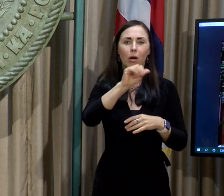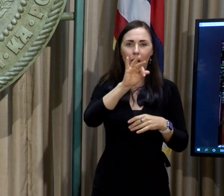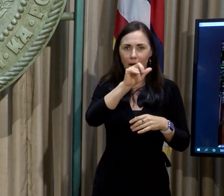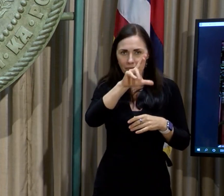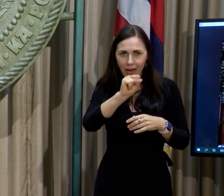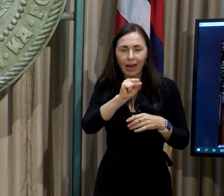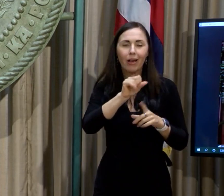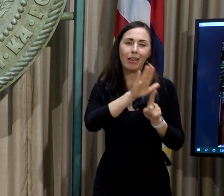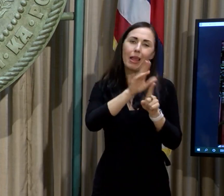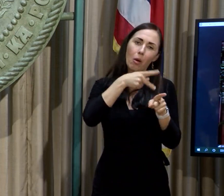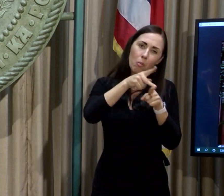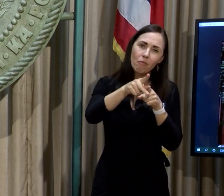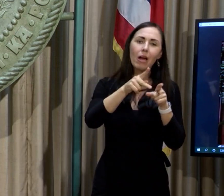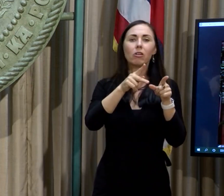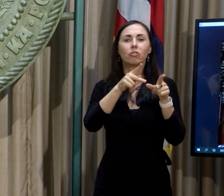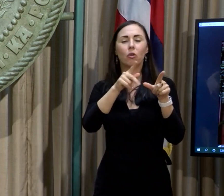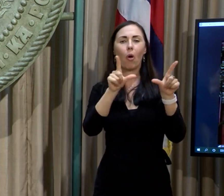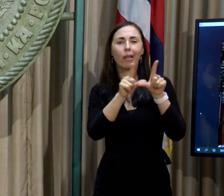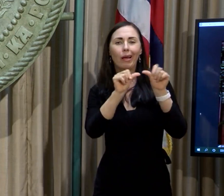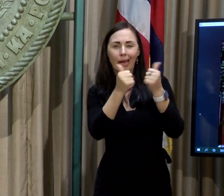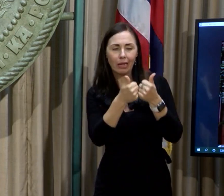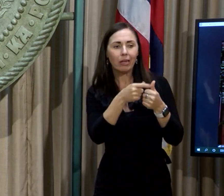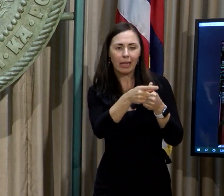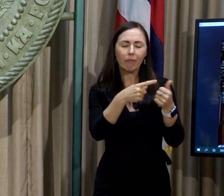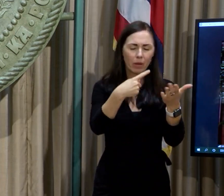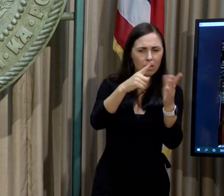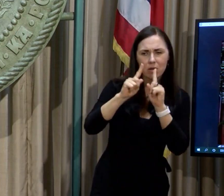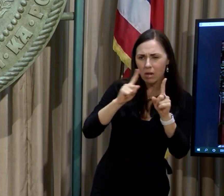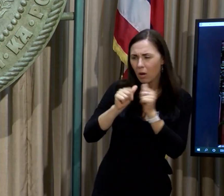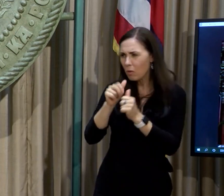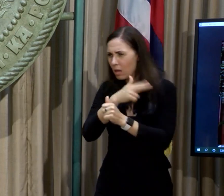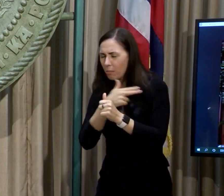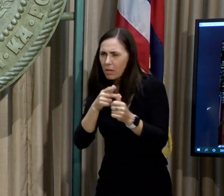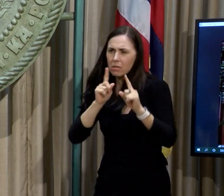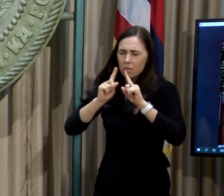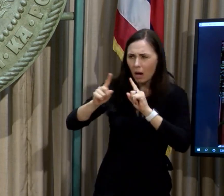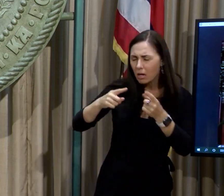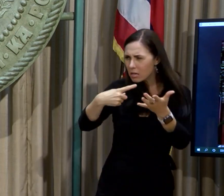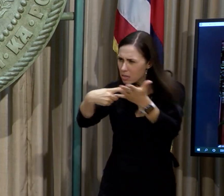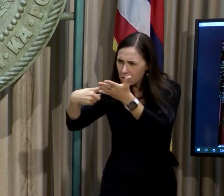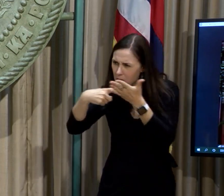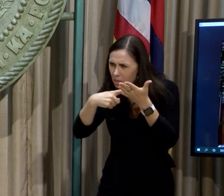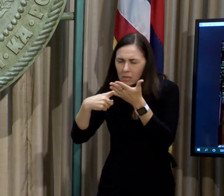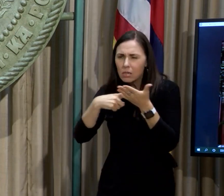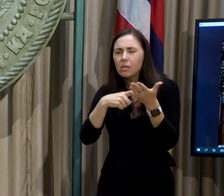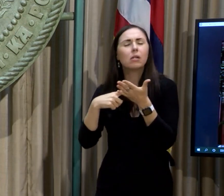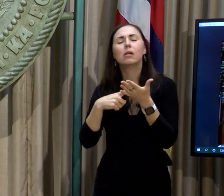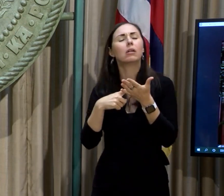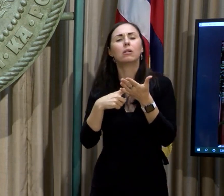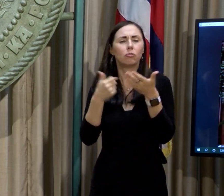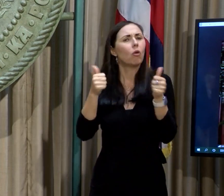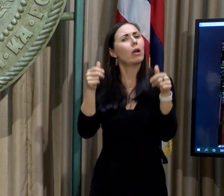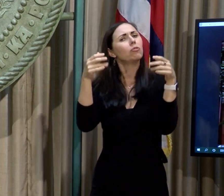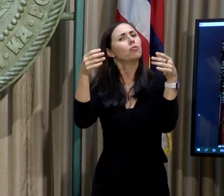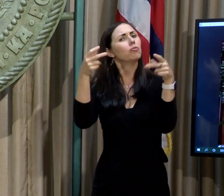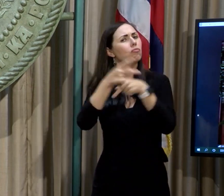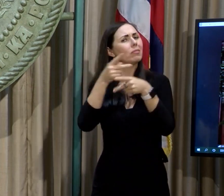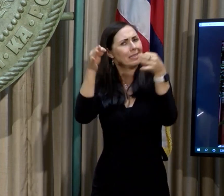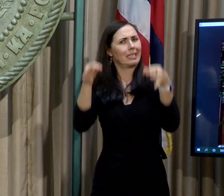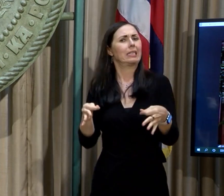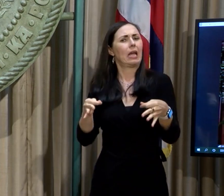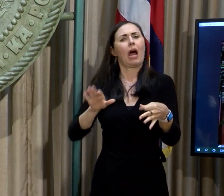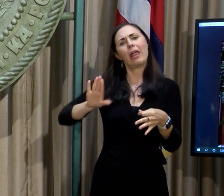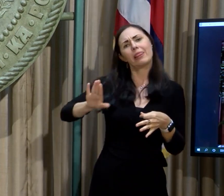agencies have been in dialogue with the hospitals and the association to determine what the